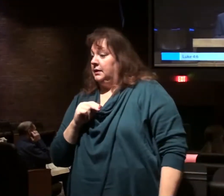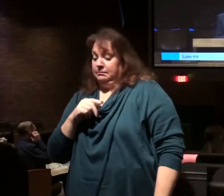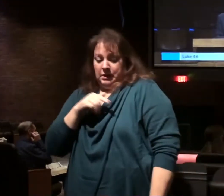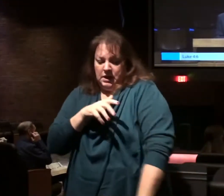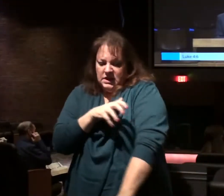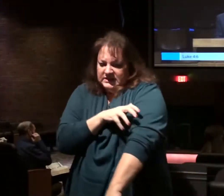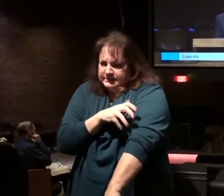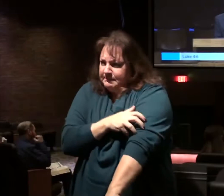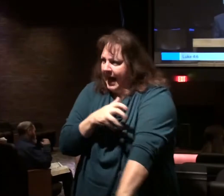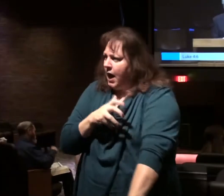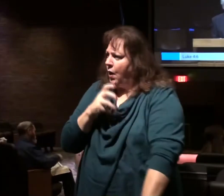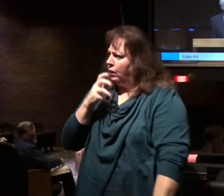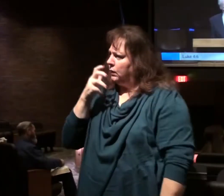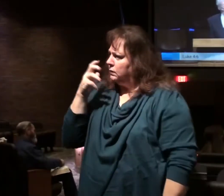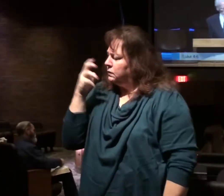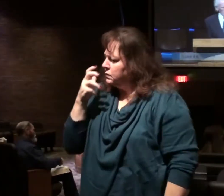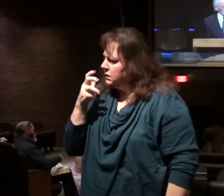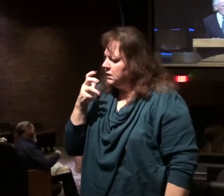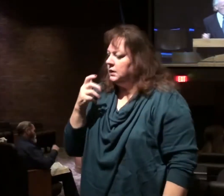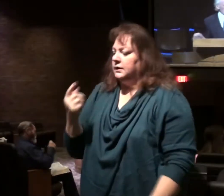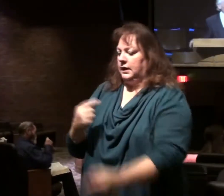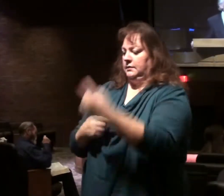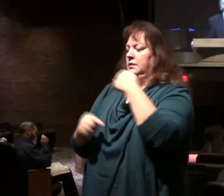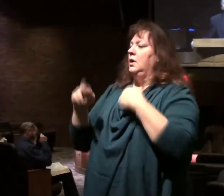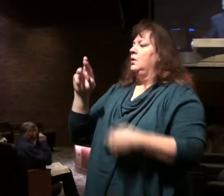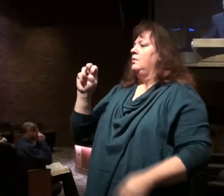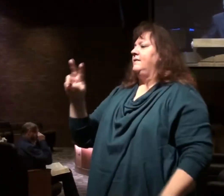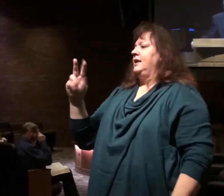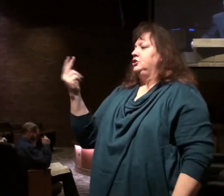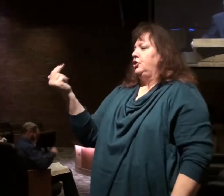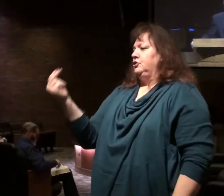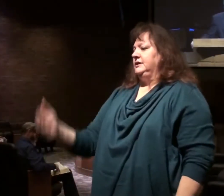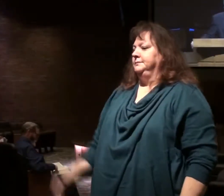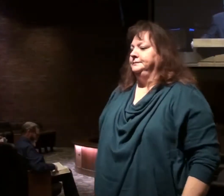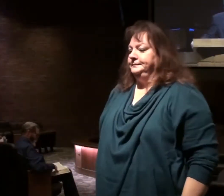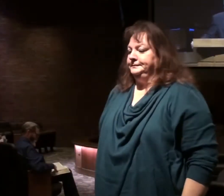his power and that's what's being manifested. Come back to Revelation 13.